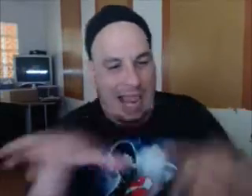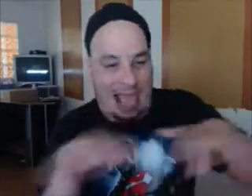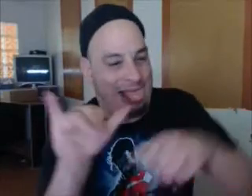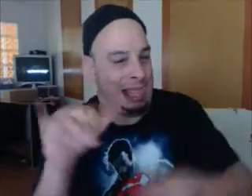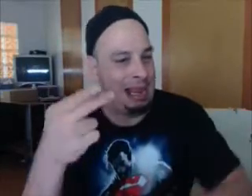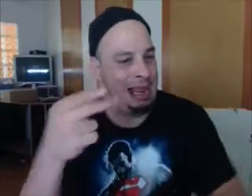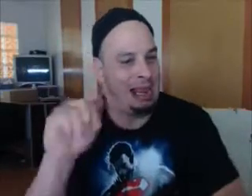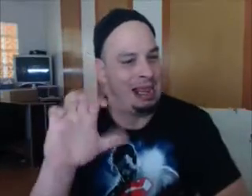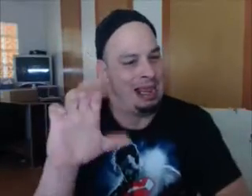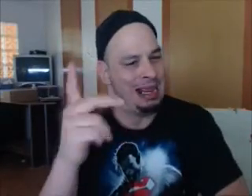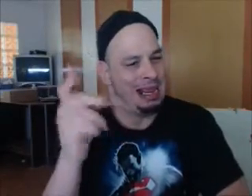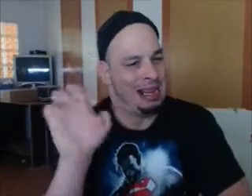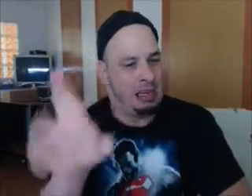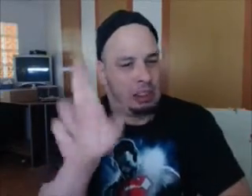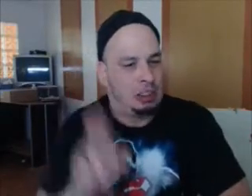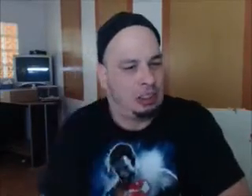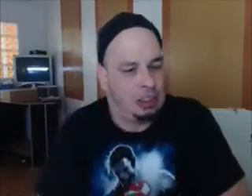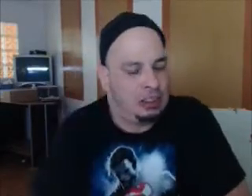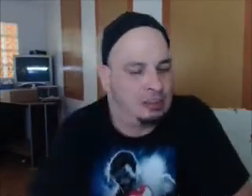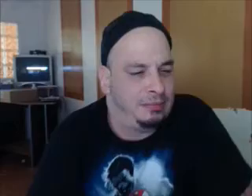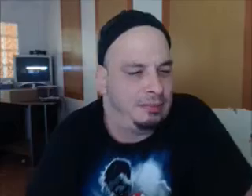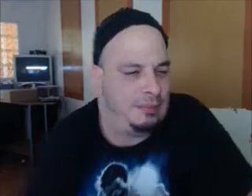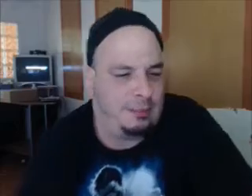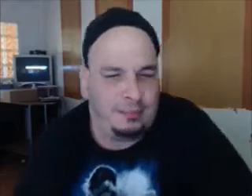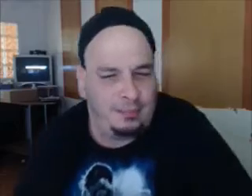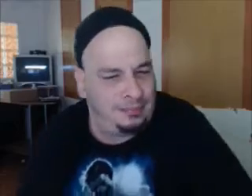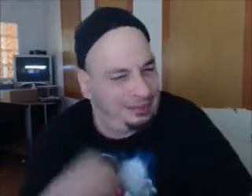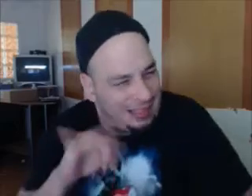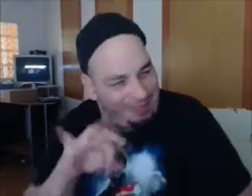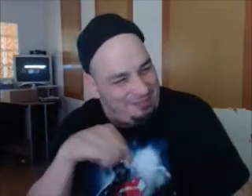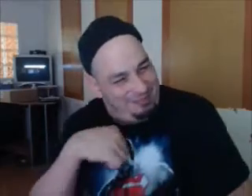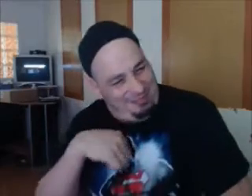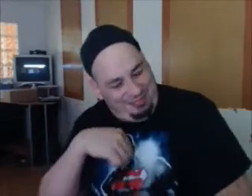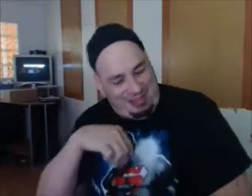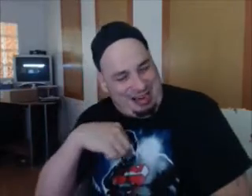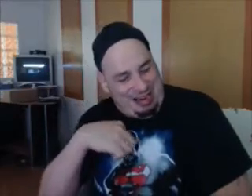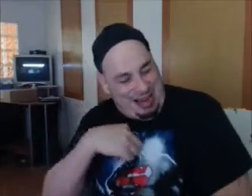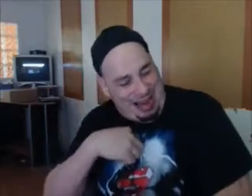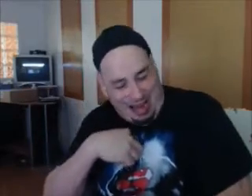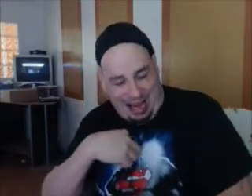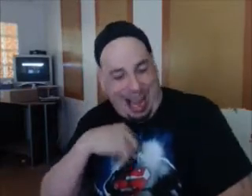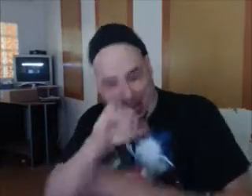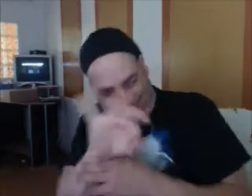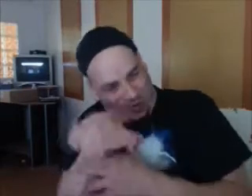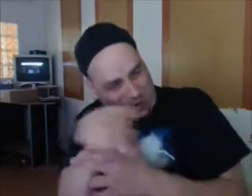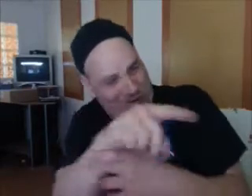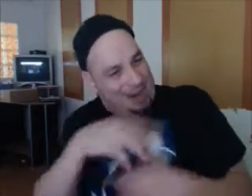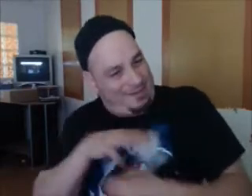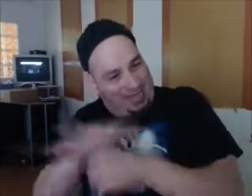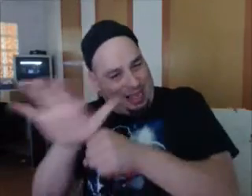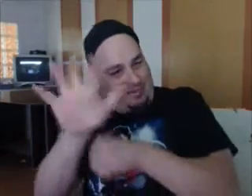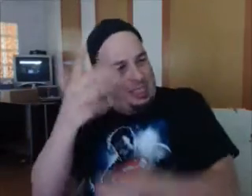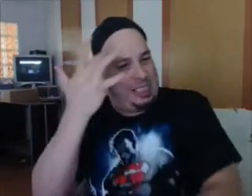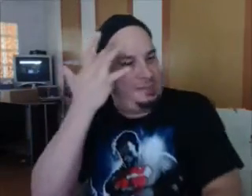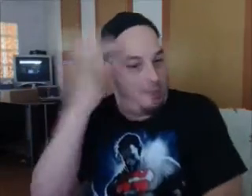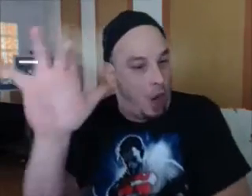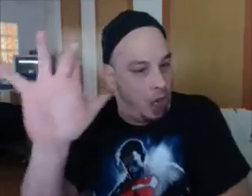many decades. The city's gone from 1.8 million people, it's hated in 1950 to 700,000 today. That means many fewer people